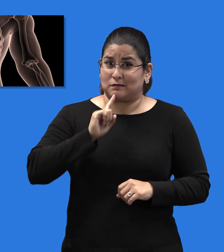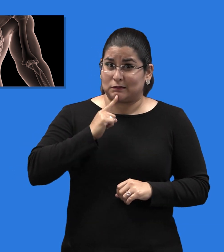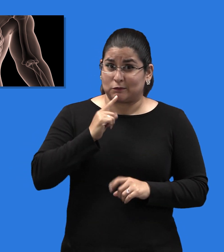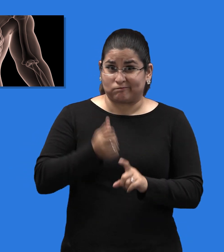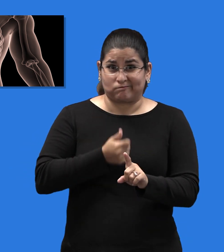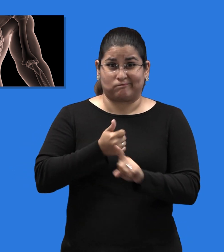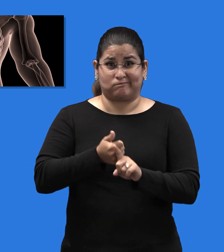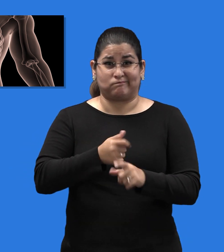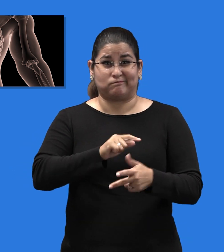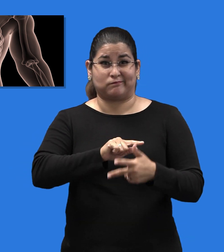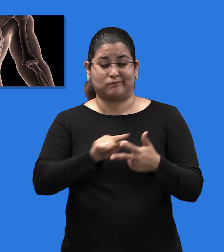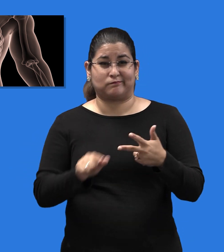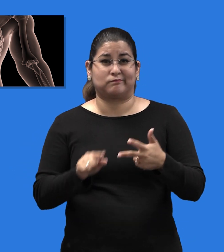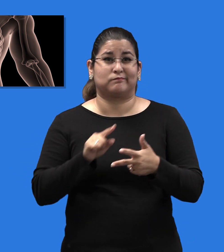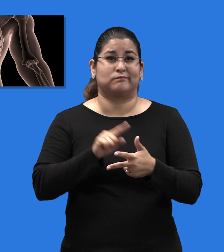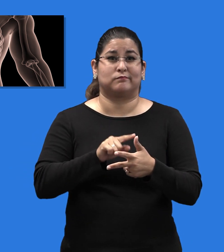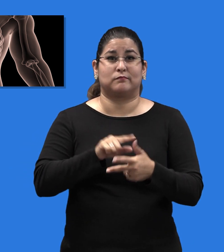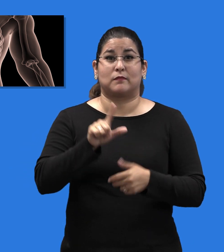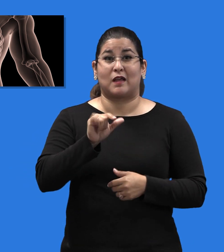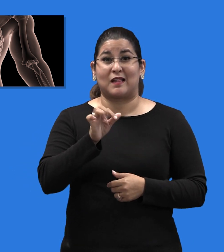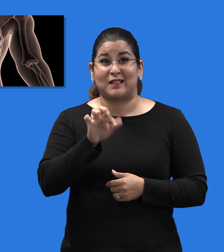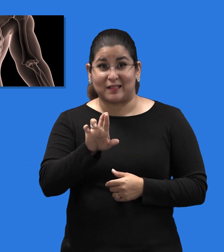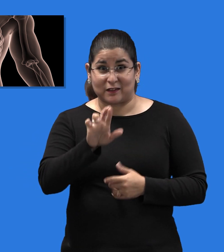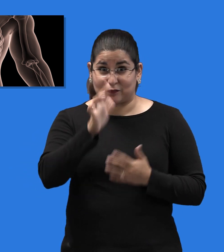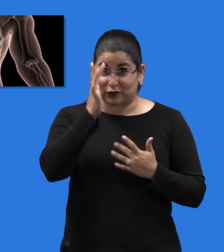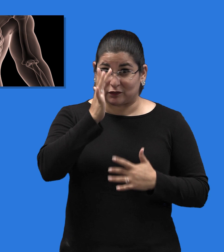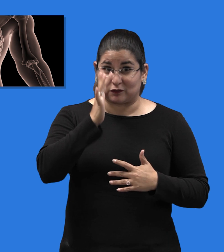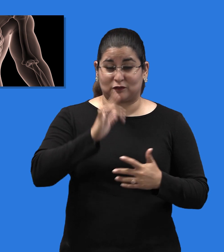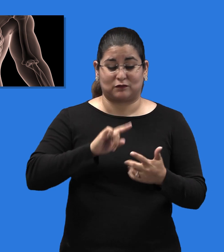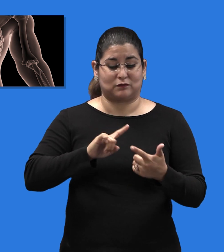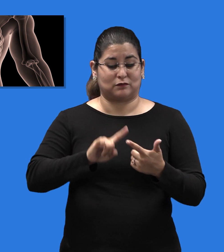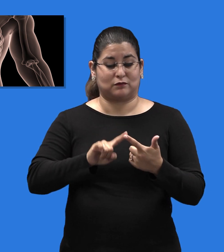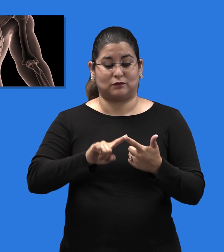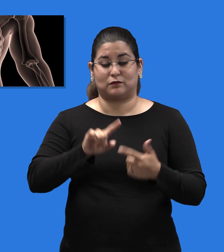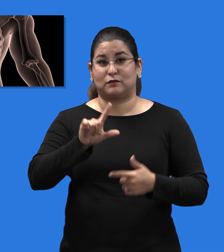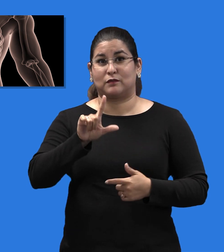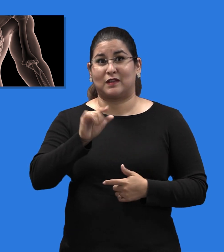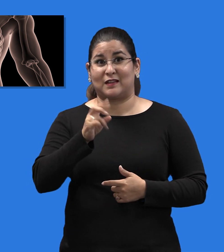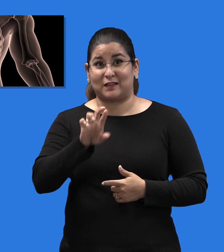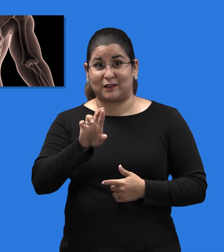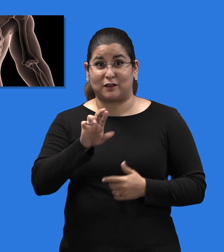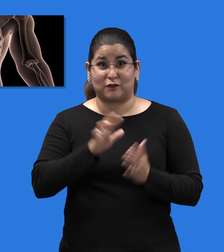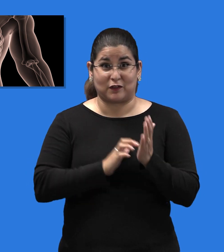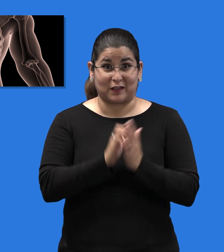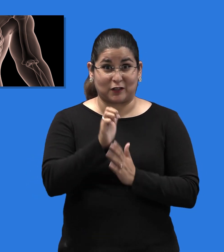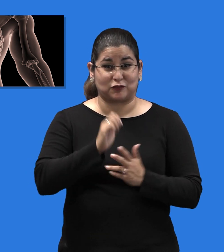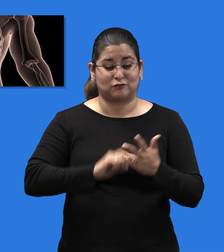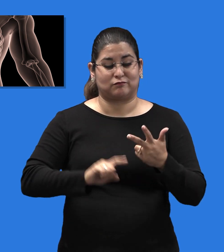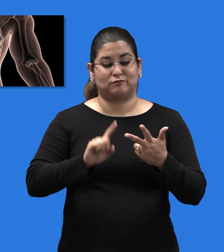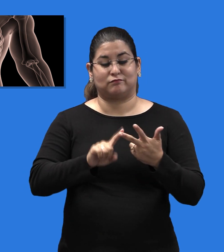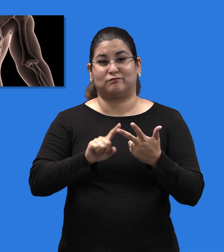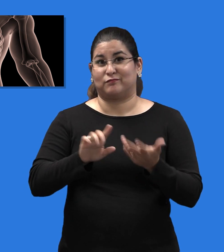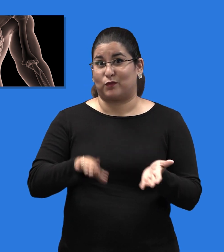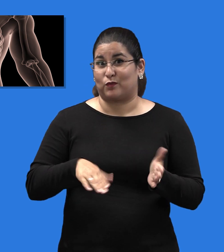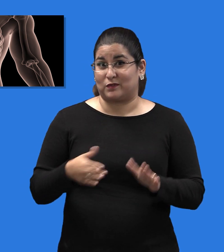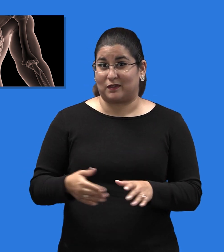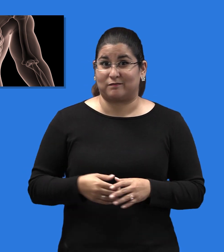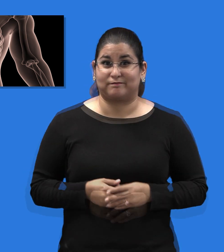In 2019, Hepatitis C contributed to the deaths of more than 14,200 people